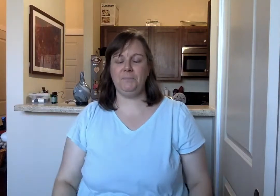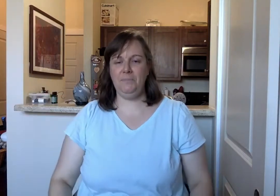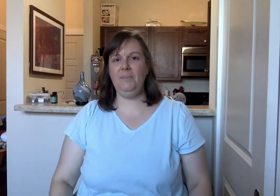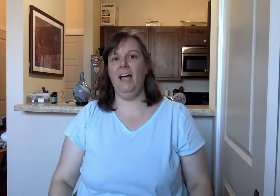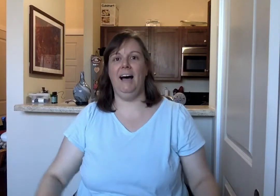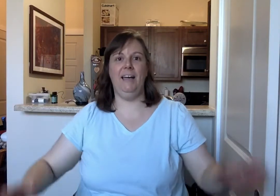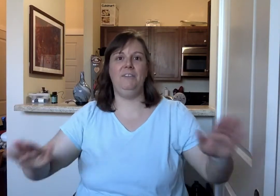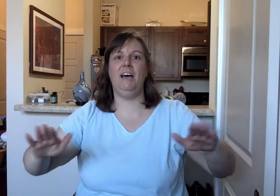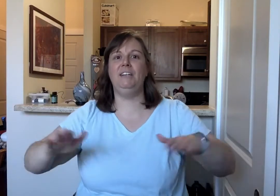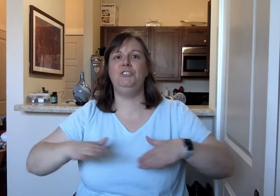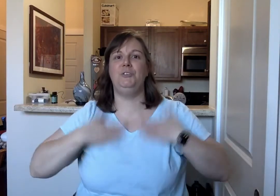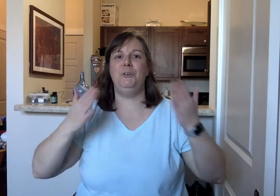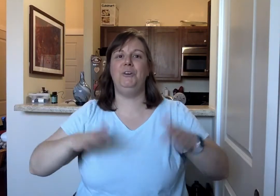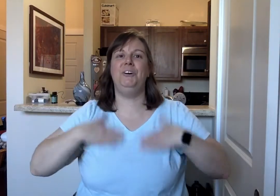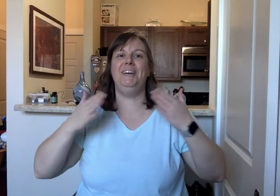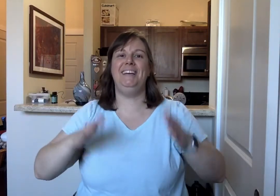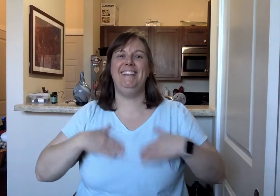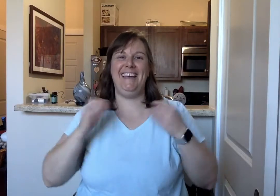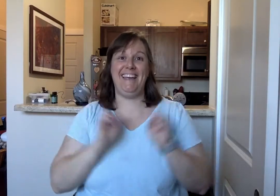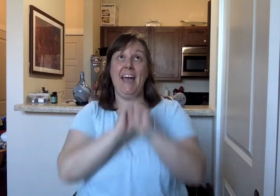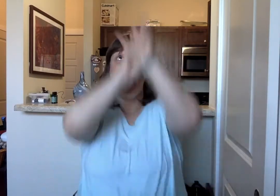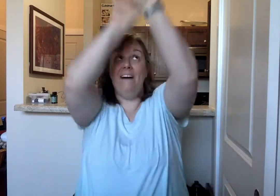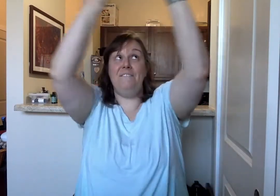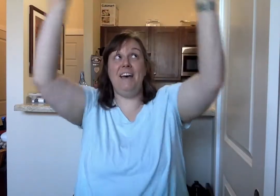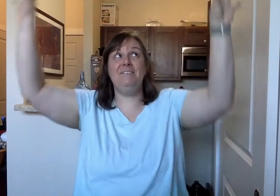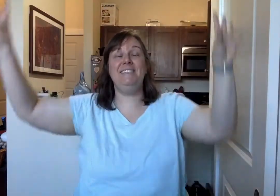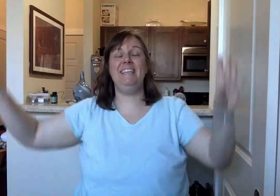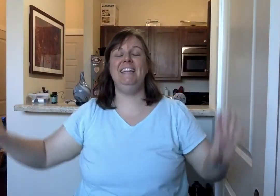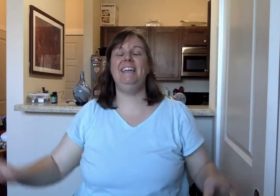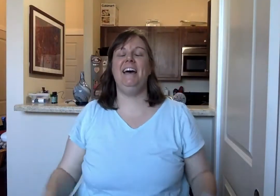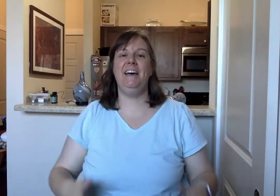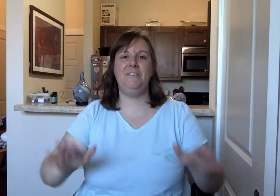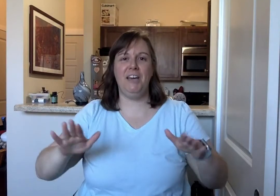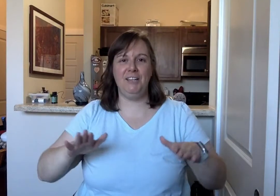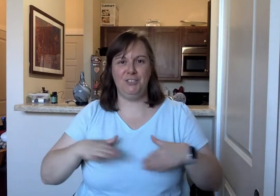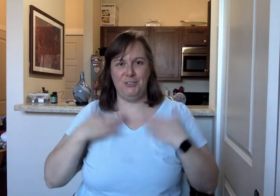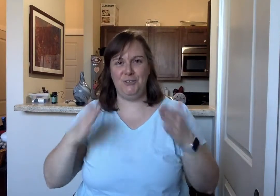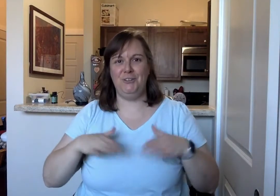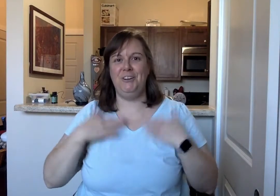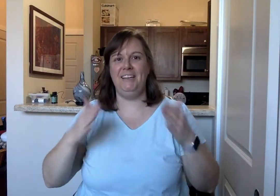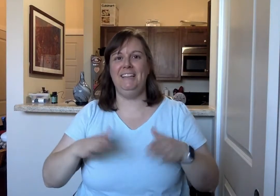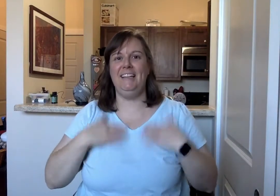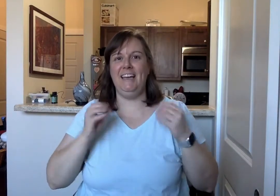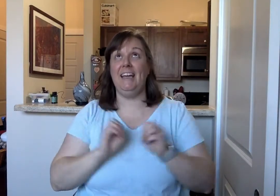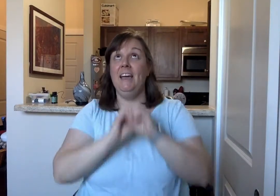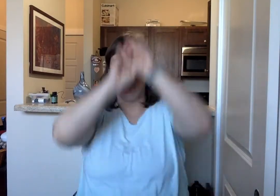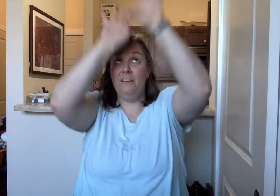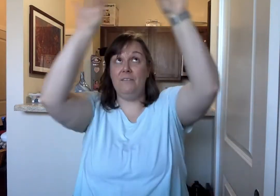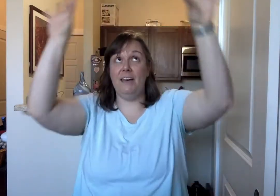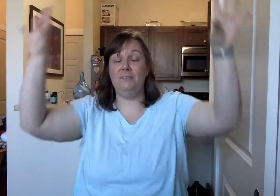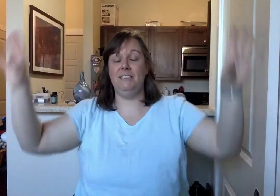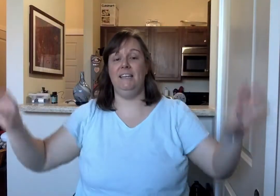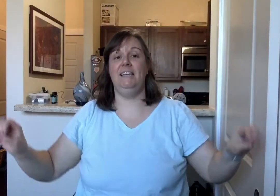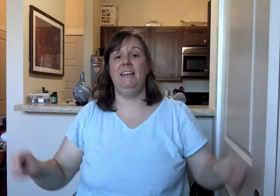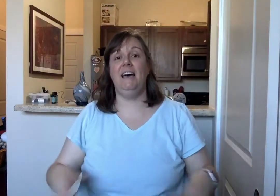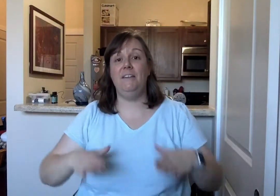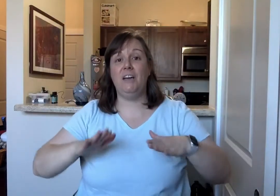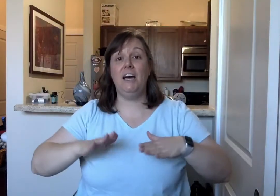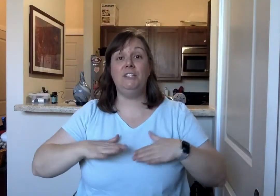I've got joy like a fountain. I've got joy like a fountain. I've got